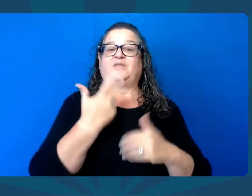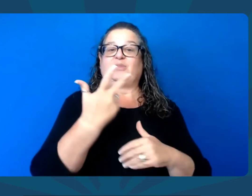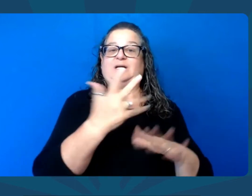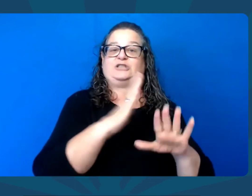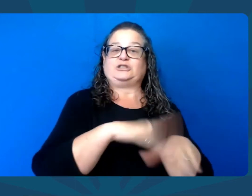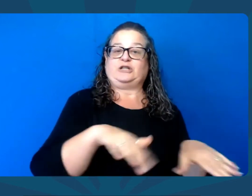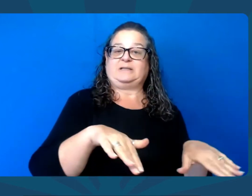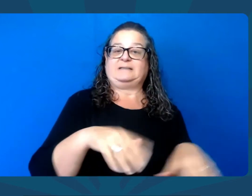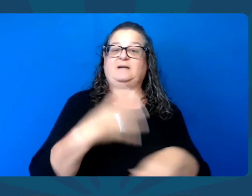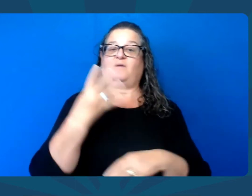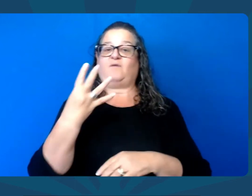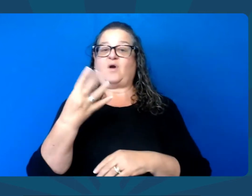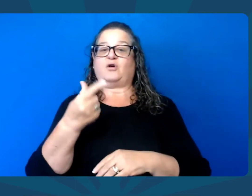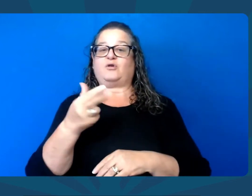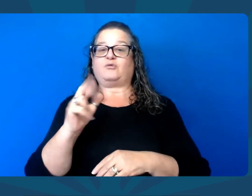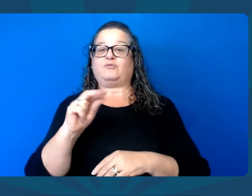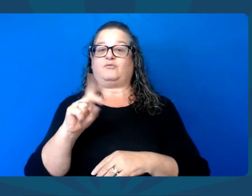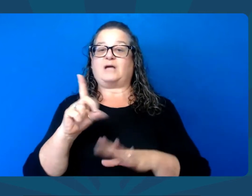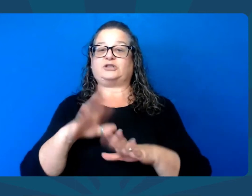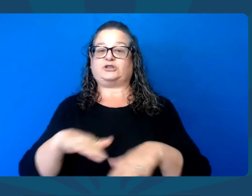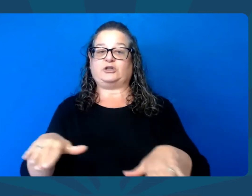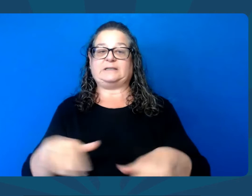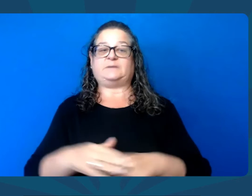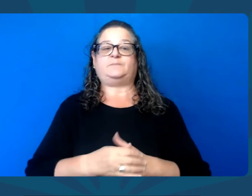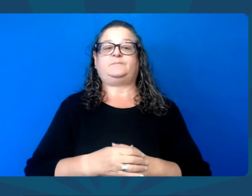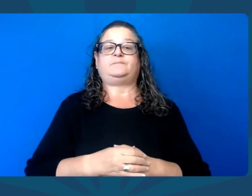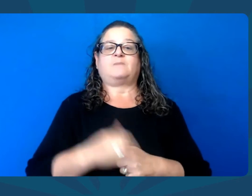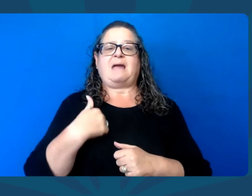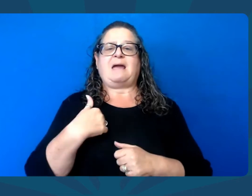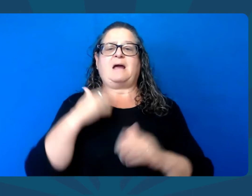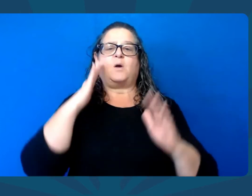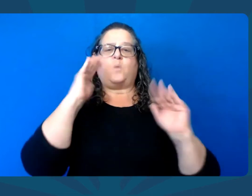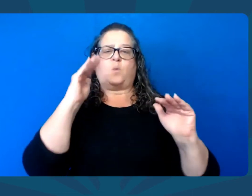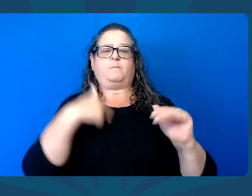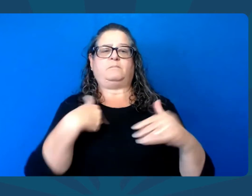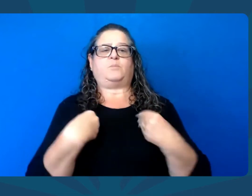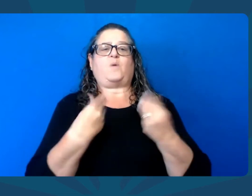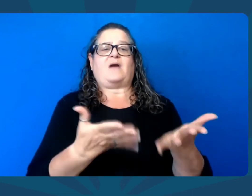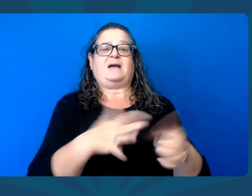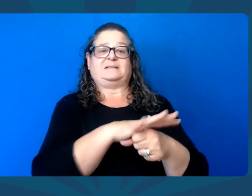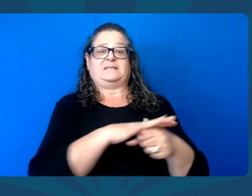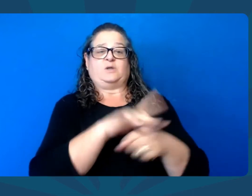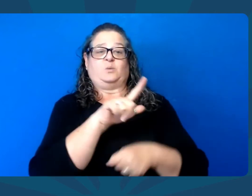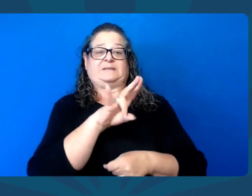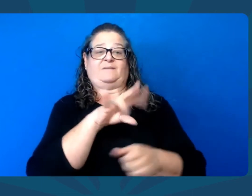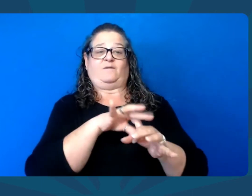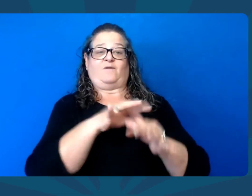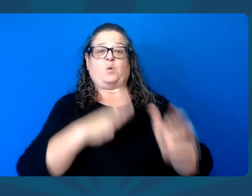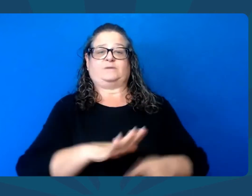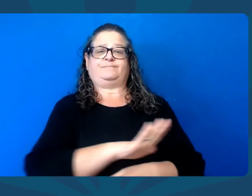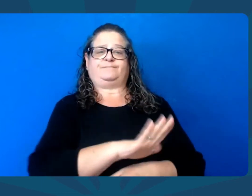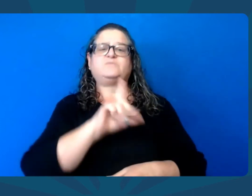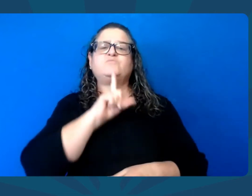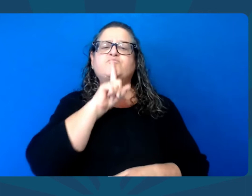retired engineer, a 36-year Arizona resident, a father of three, and grandfather of four.